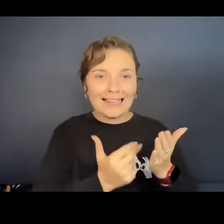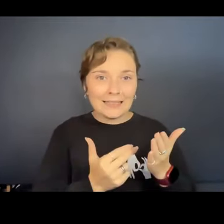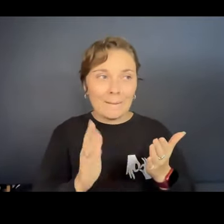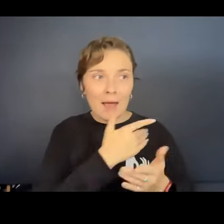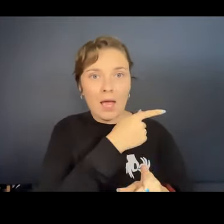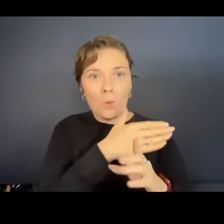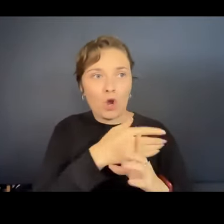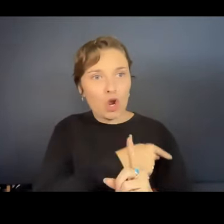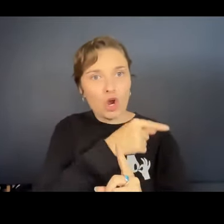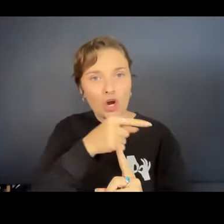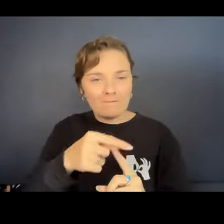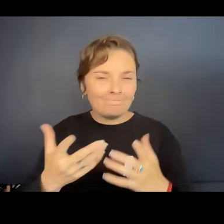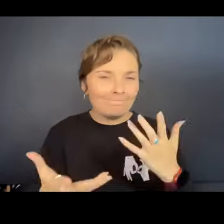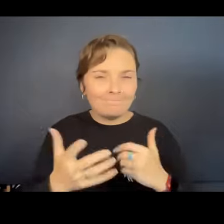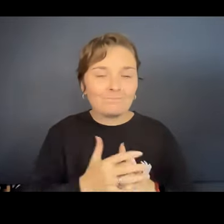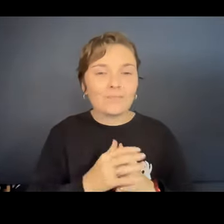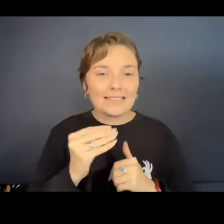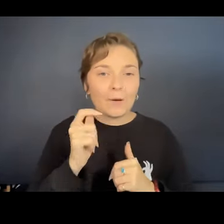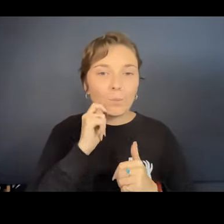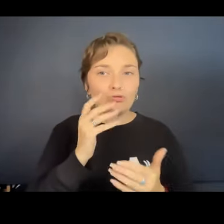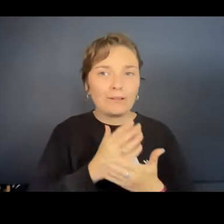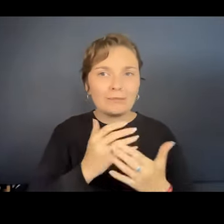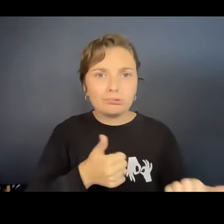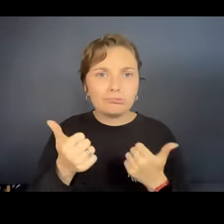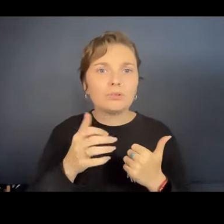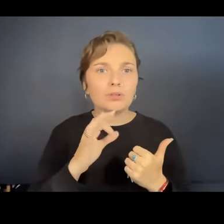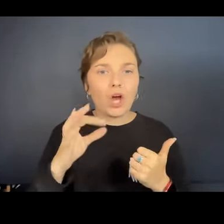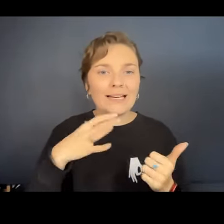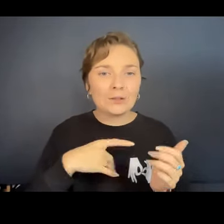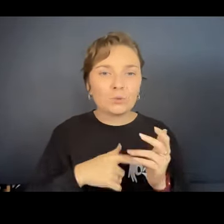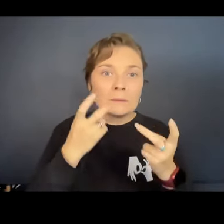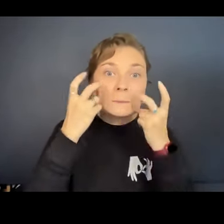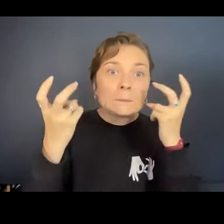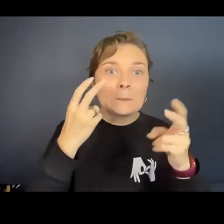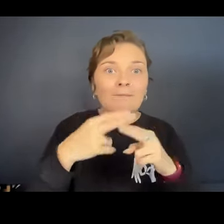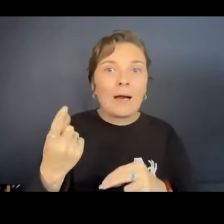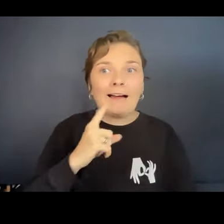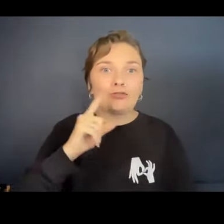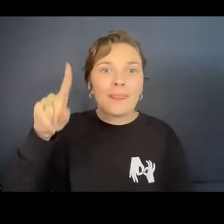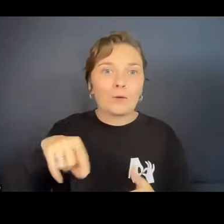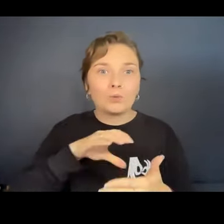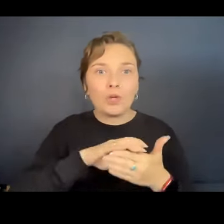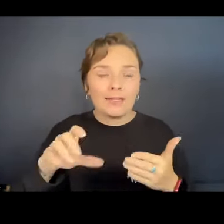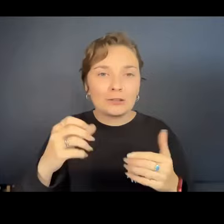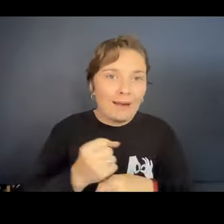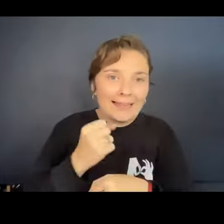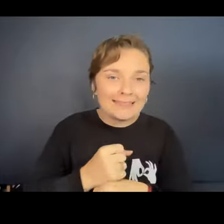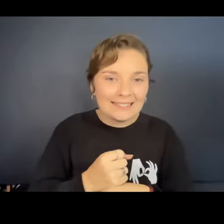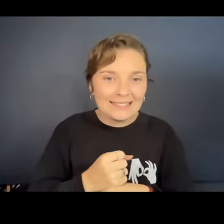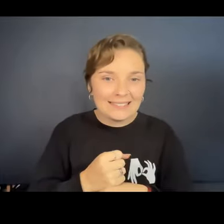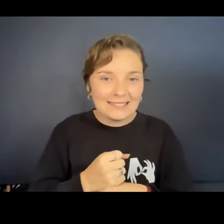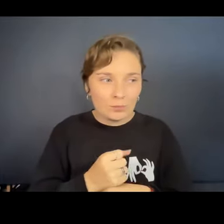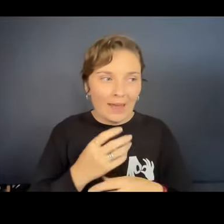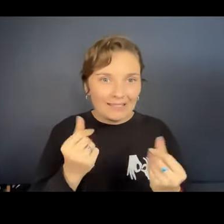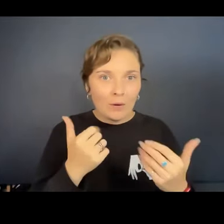with and something that would be efficient. You know, we wouldn't have to go out and search for $100,000 to create something like we've got something that's tried and